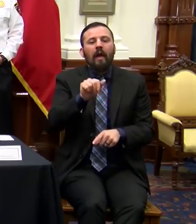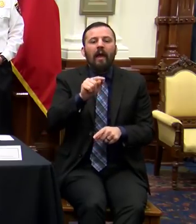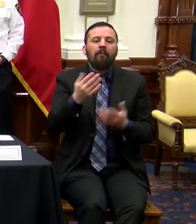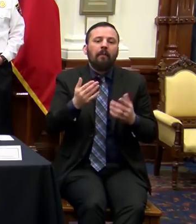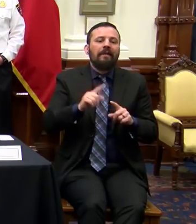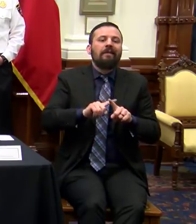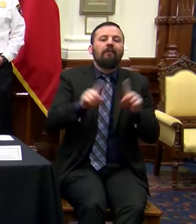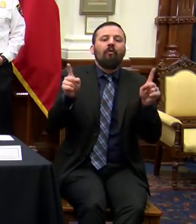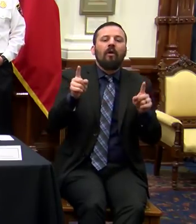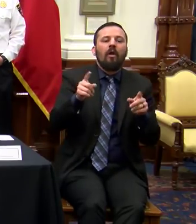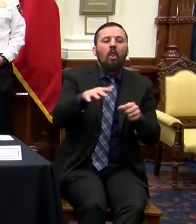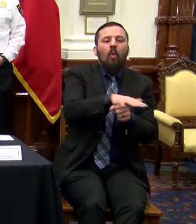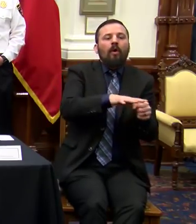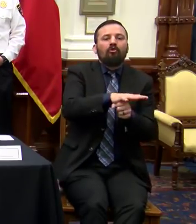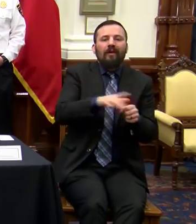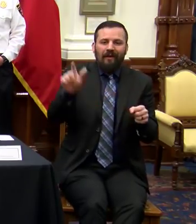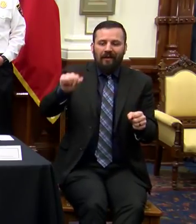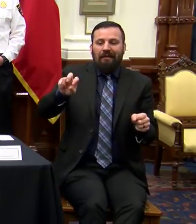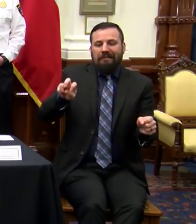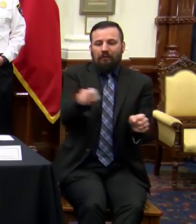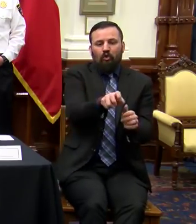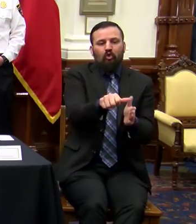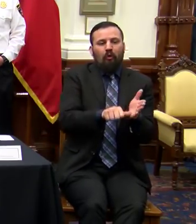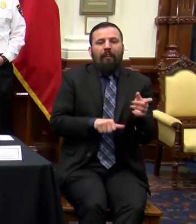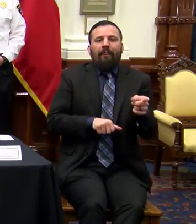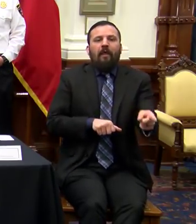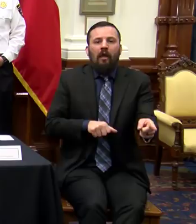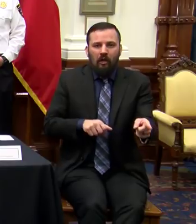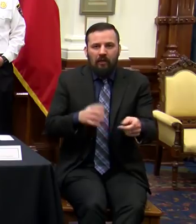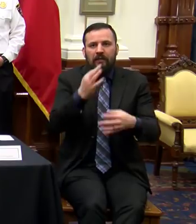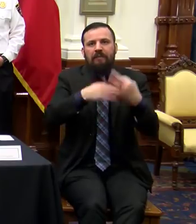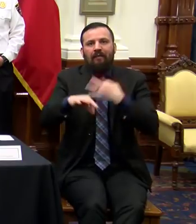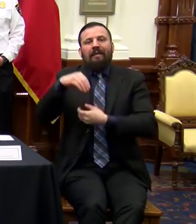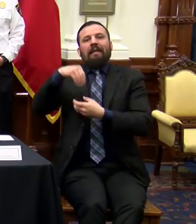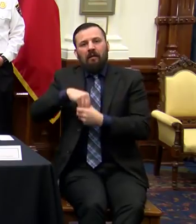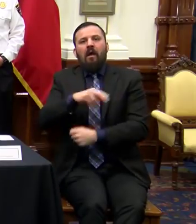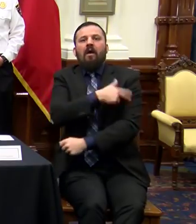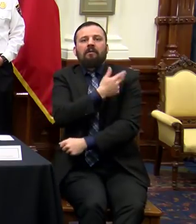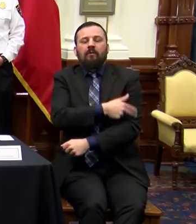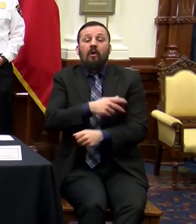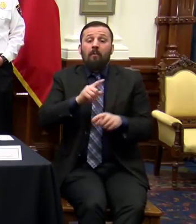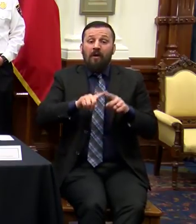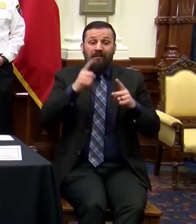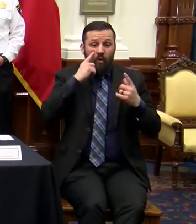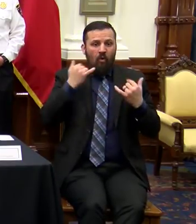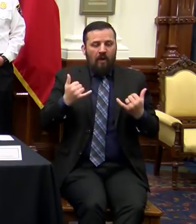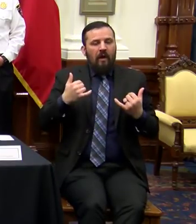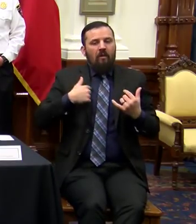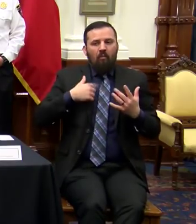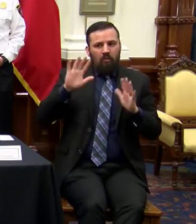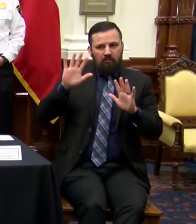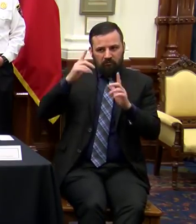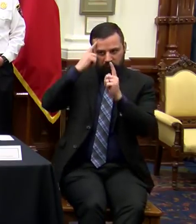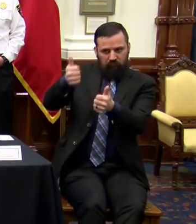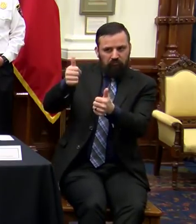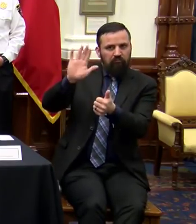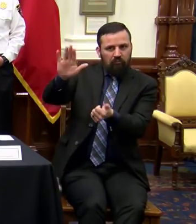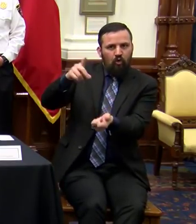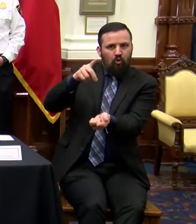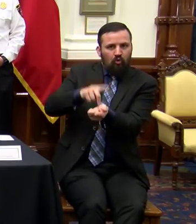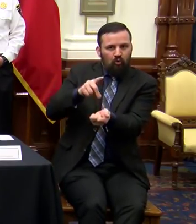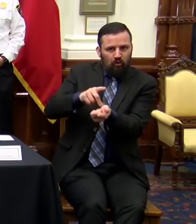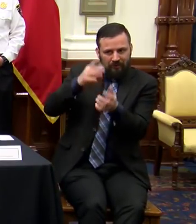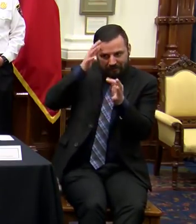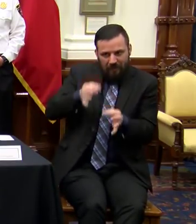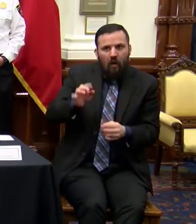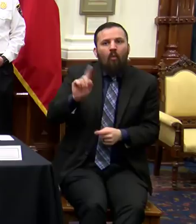for them to take place. As it stands right now, we're leaving it to the physician's discretion about where they want to